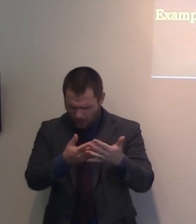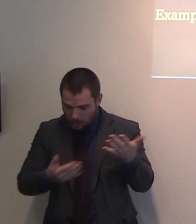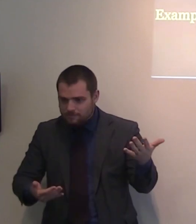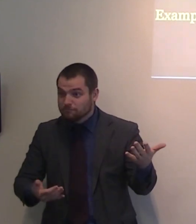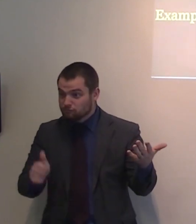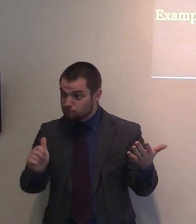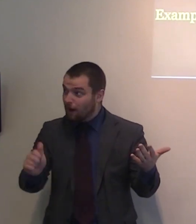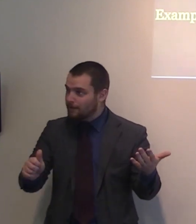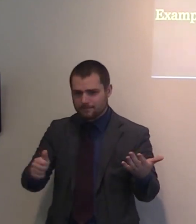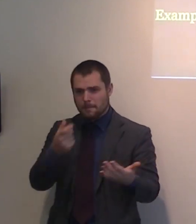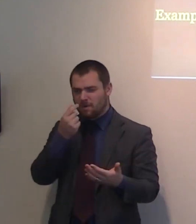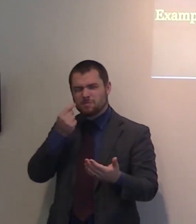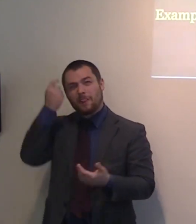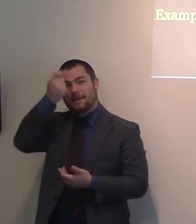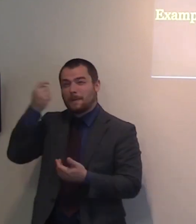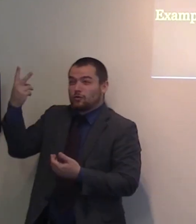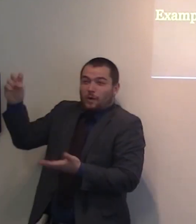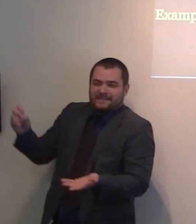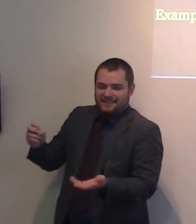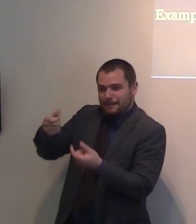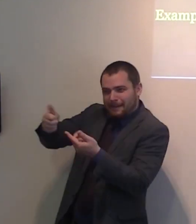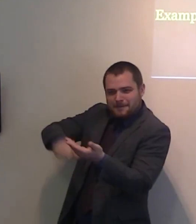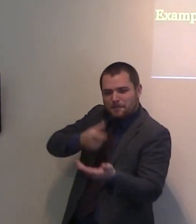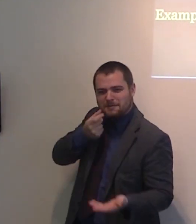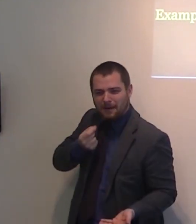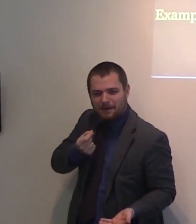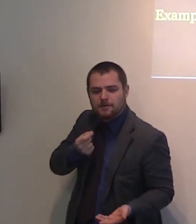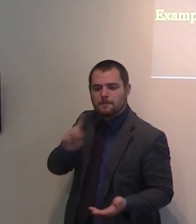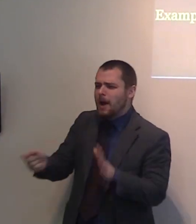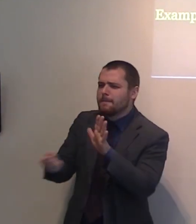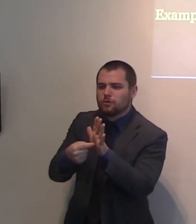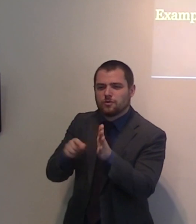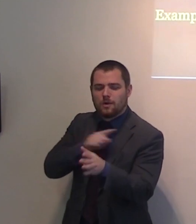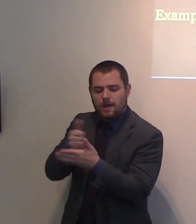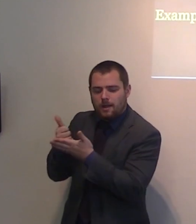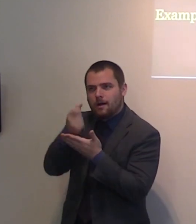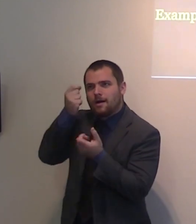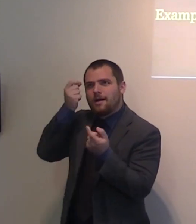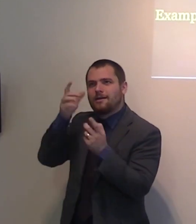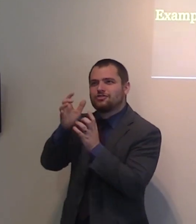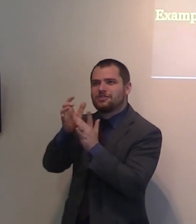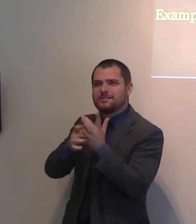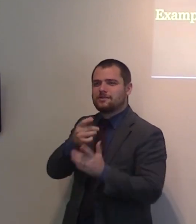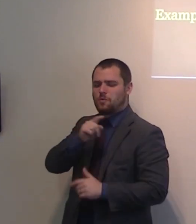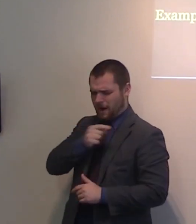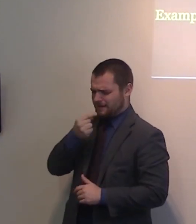Jesus Christ has called us to do. And the ninth one, according to Mark 9 verse 50, salt